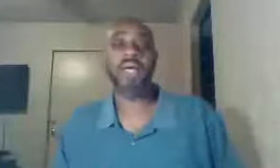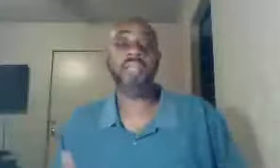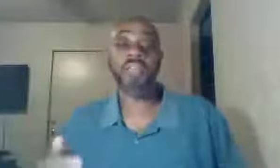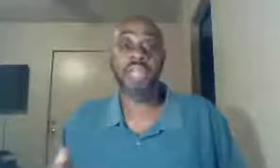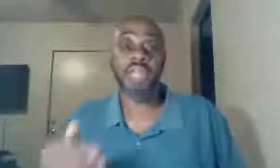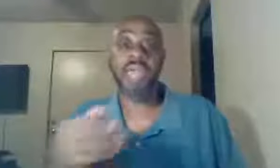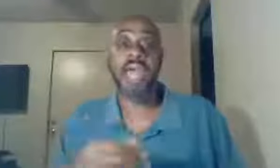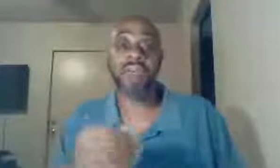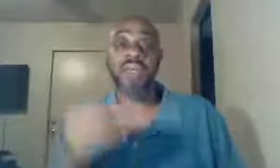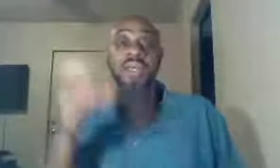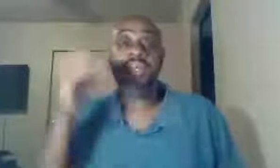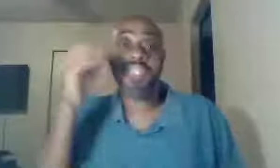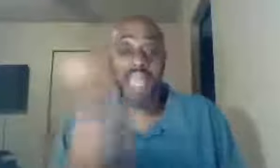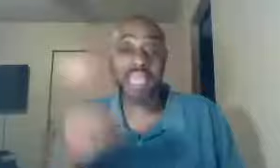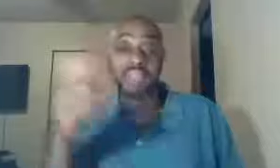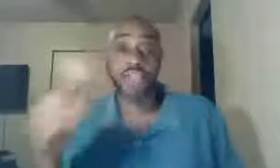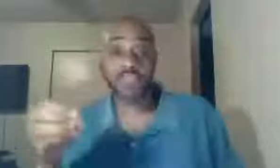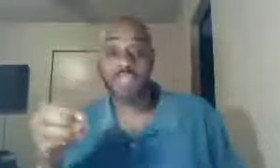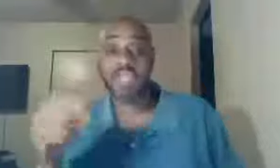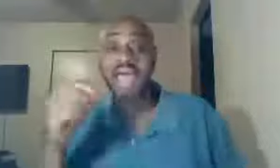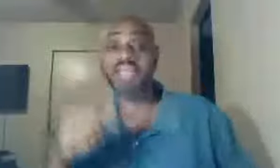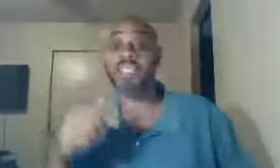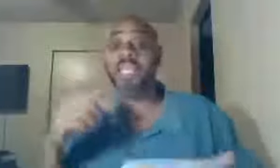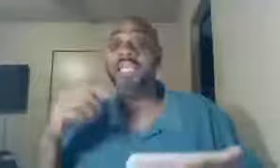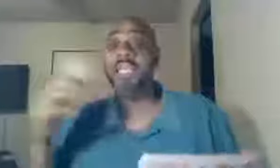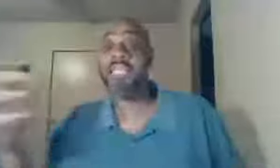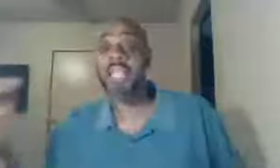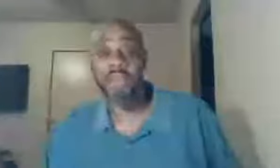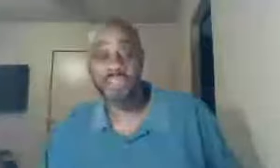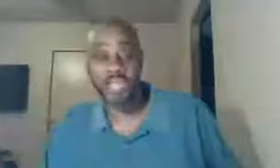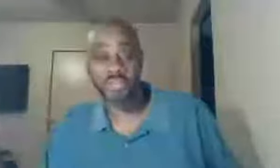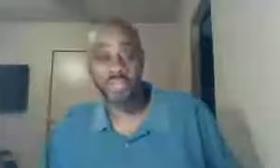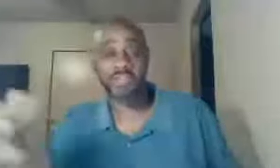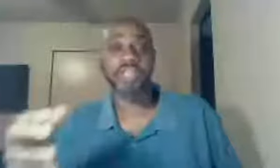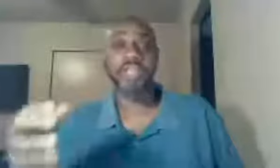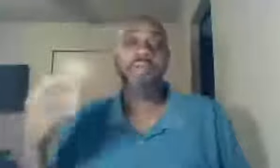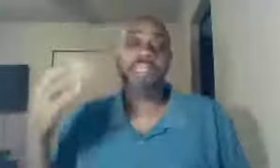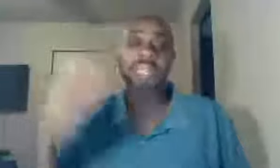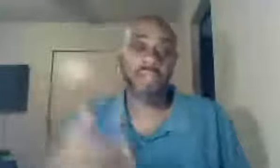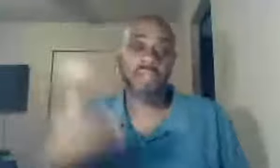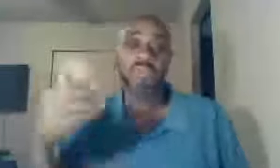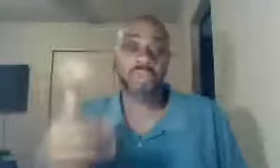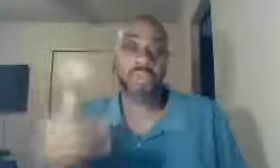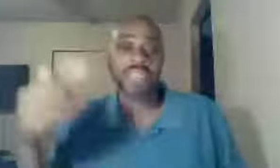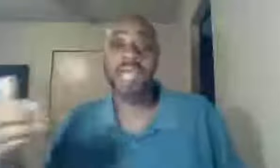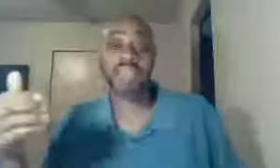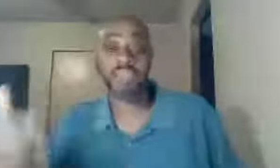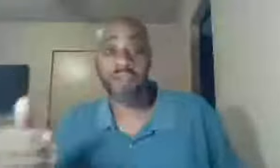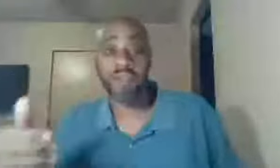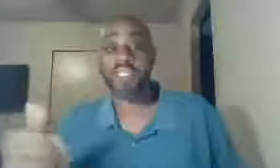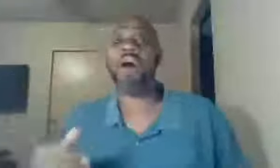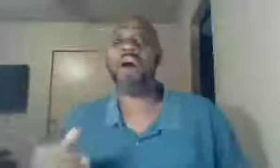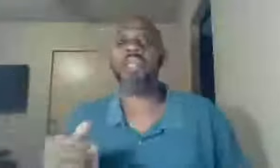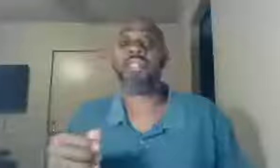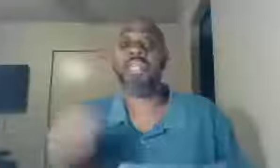and then they have, a second service, not because they need, to have a second service, but they literally, will do a second service, and call it, the